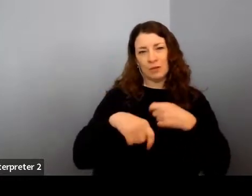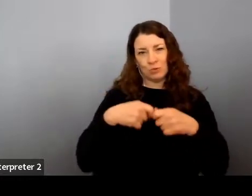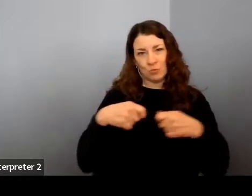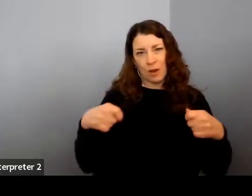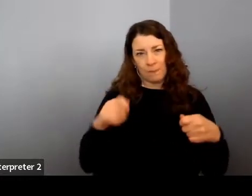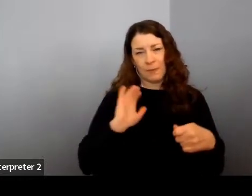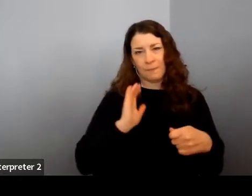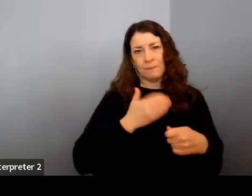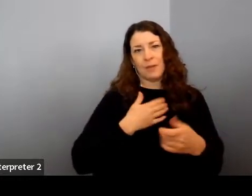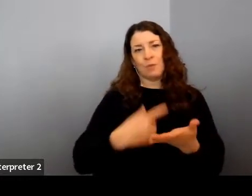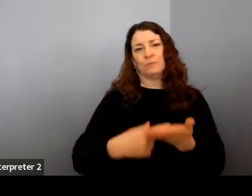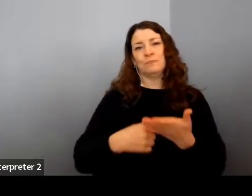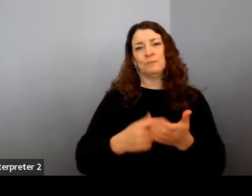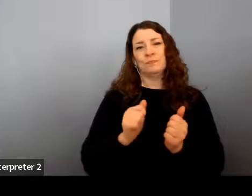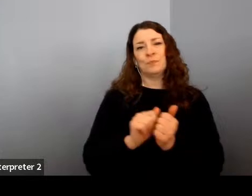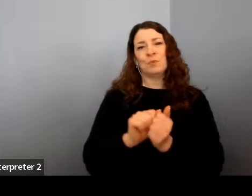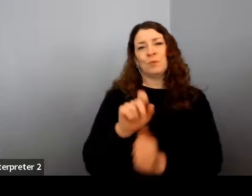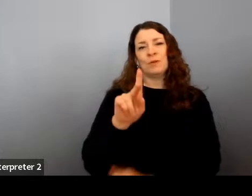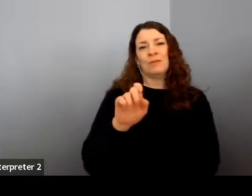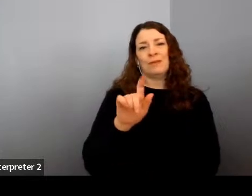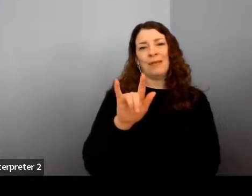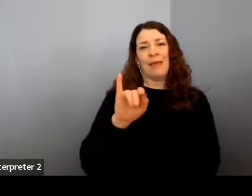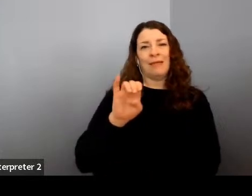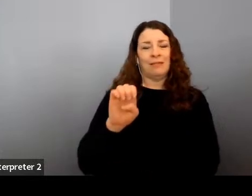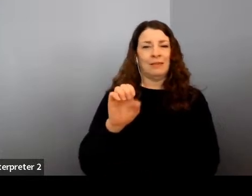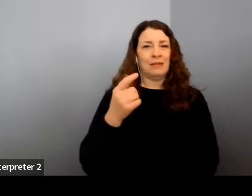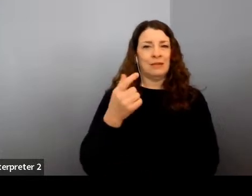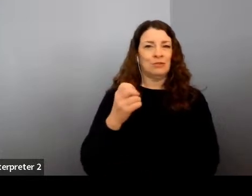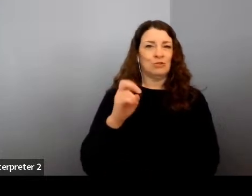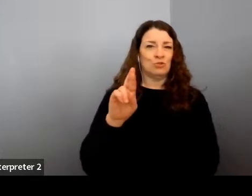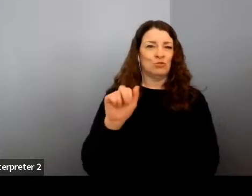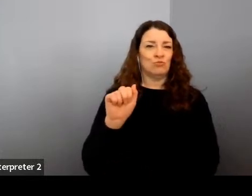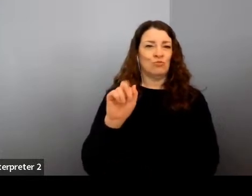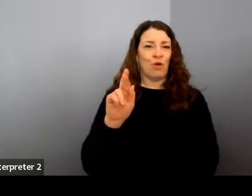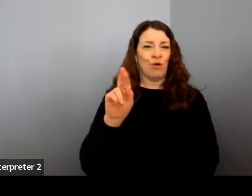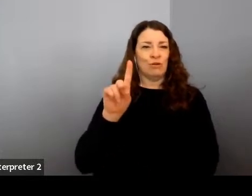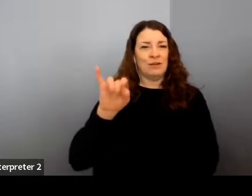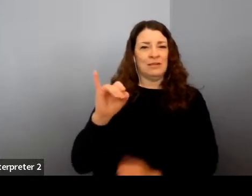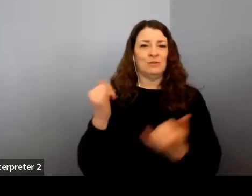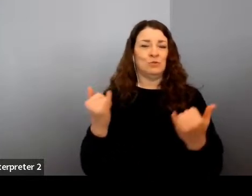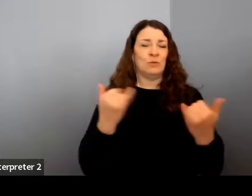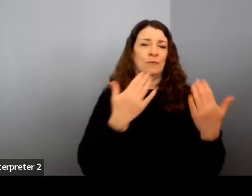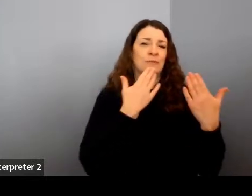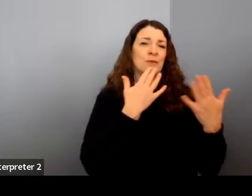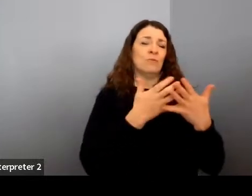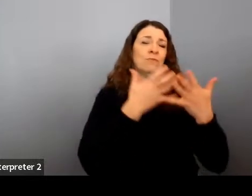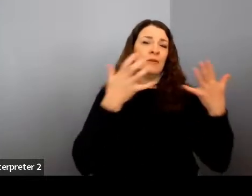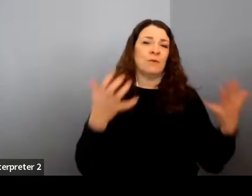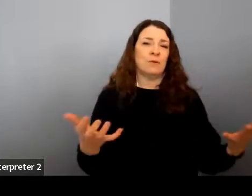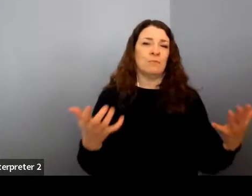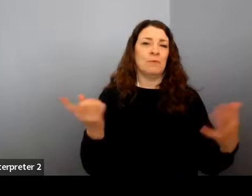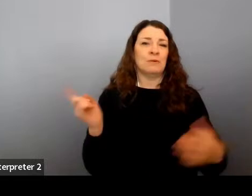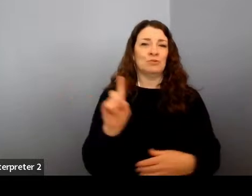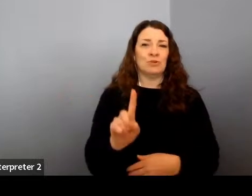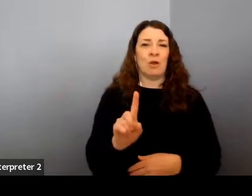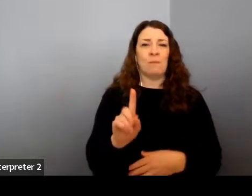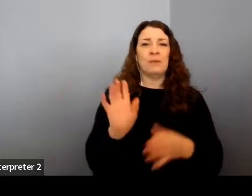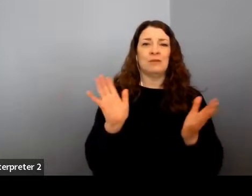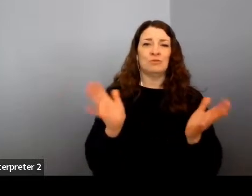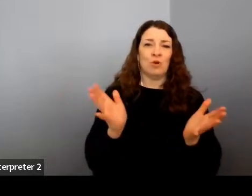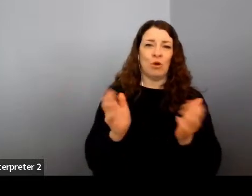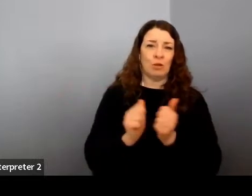discussion with Kelly Girardi today. So we thank you very much for coming down and talking to us today,